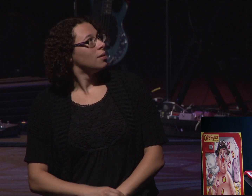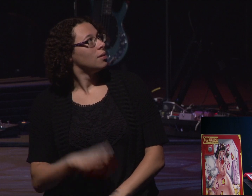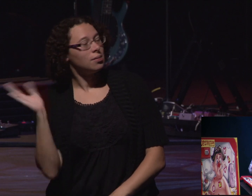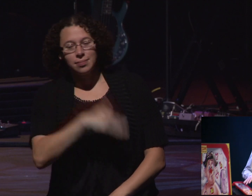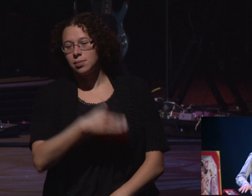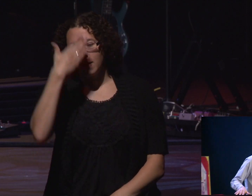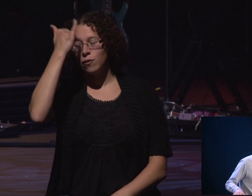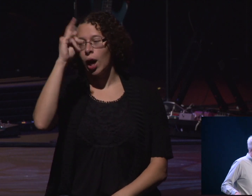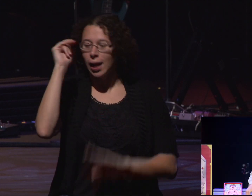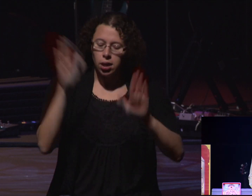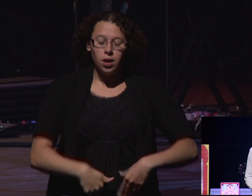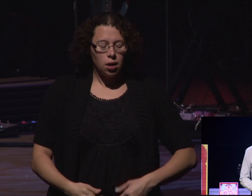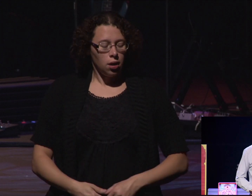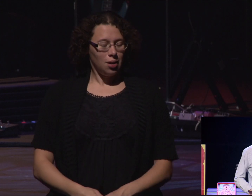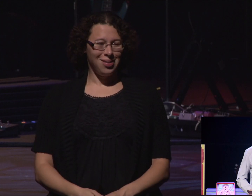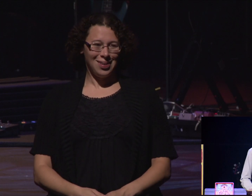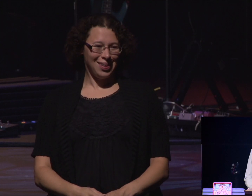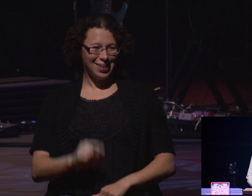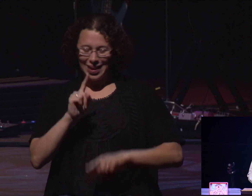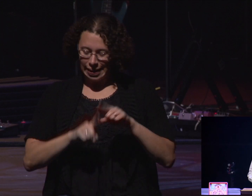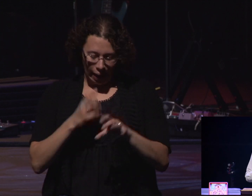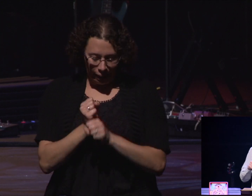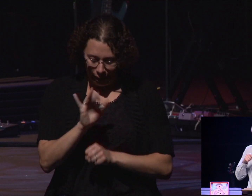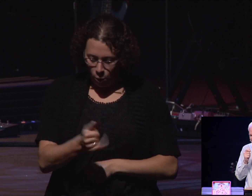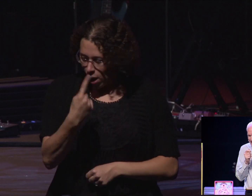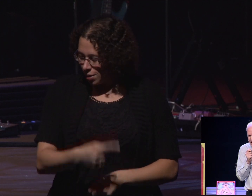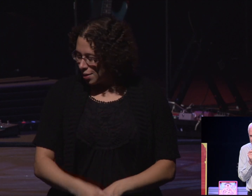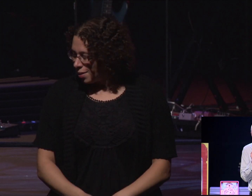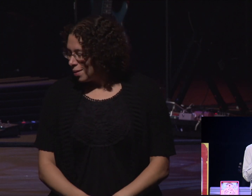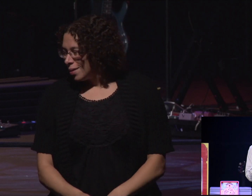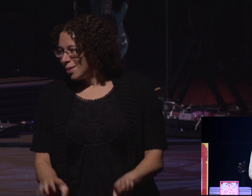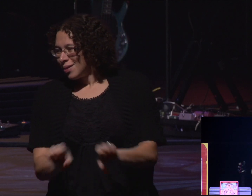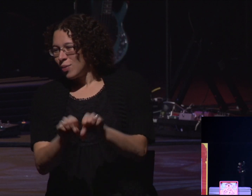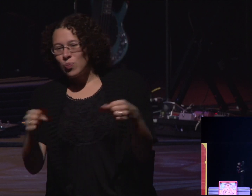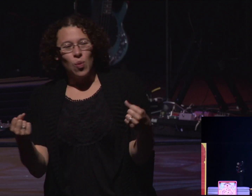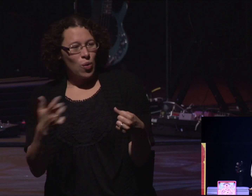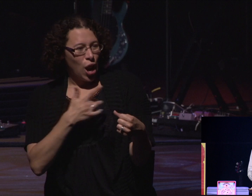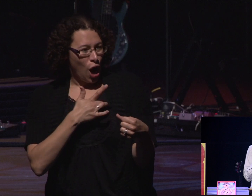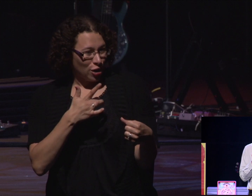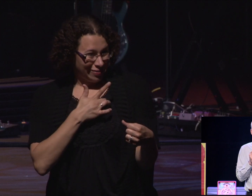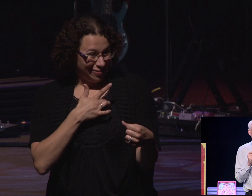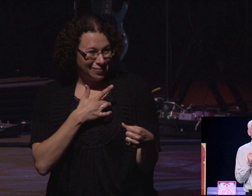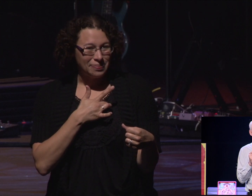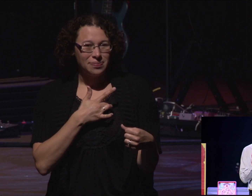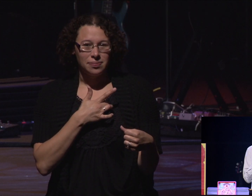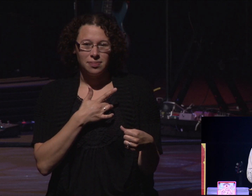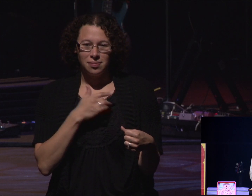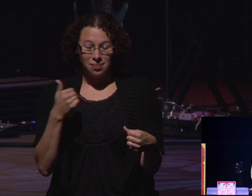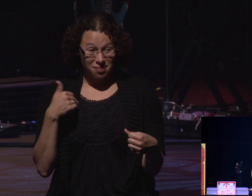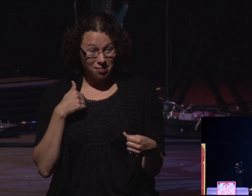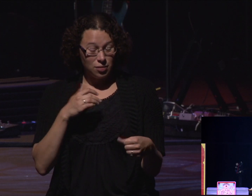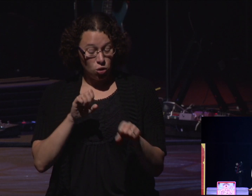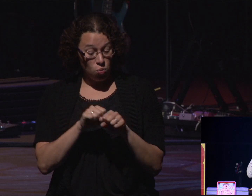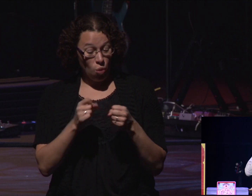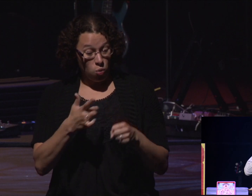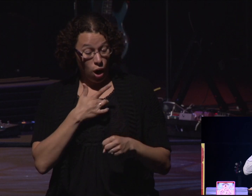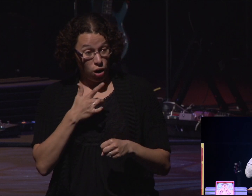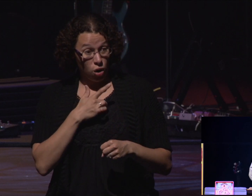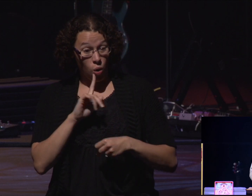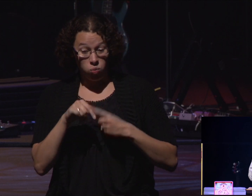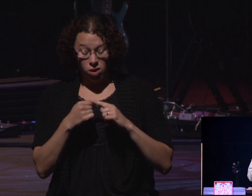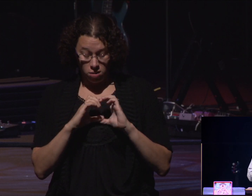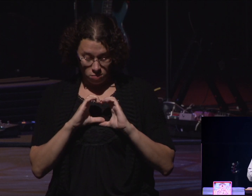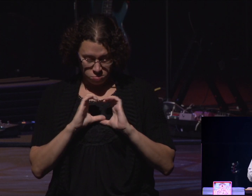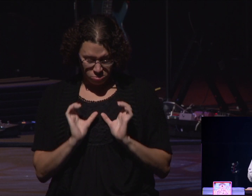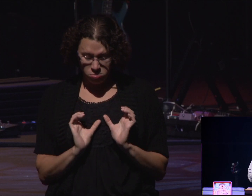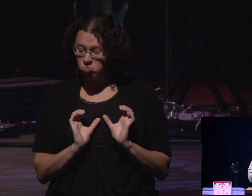Okay, forget it. Okay, so there's a broken heart in there. He's got this broken heart. It's all pulled apart. We got broken hearts. need... The heart is